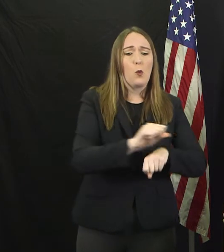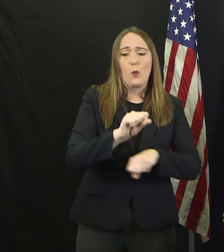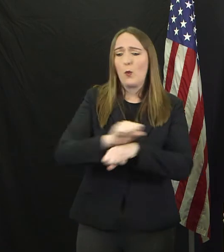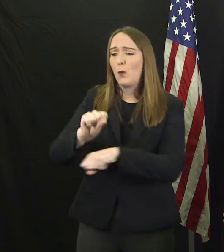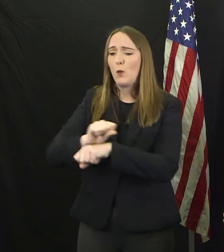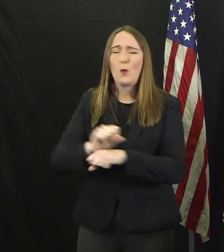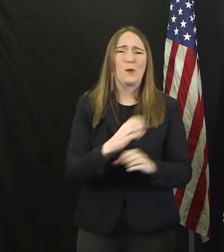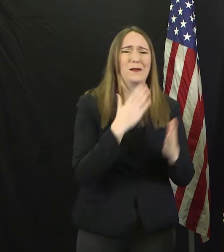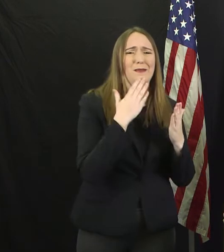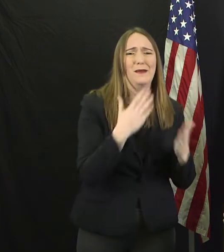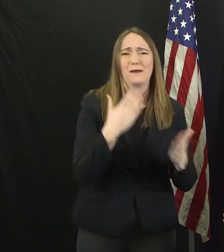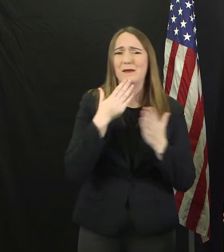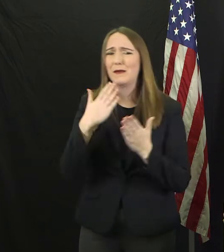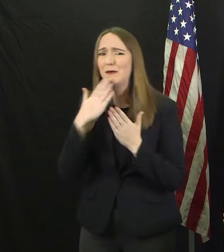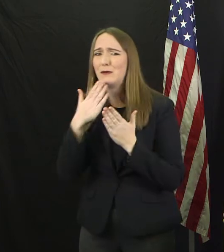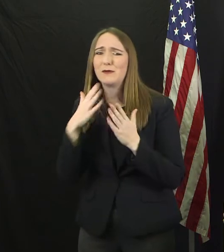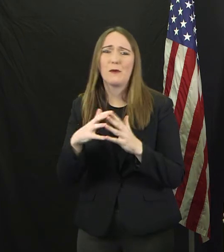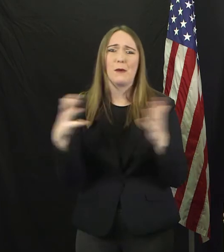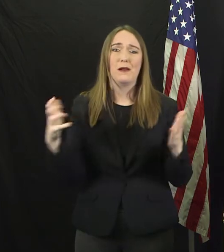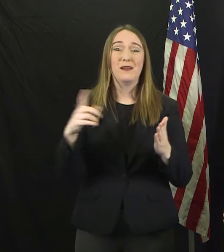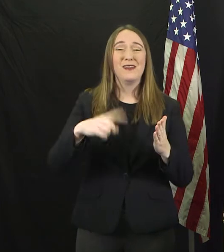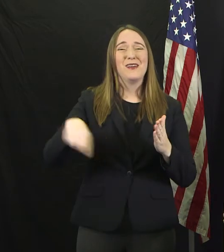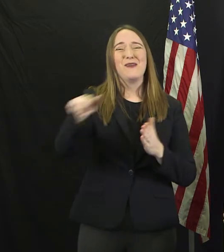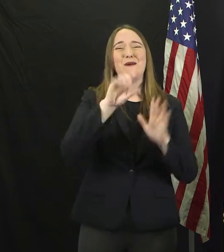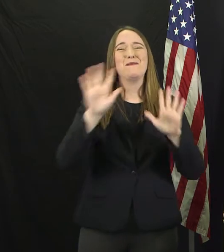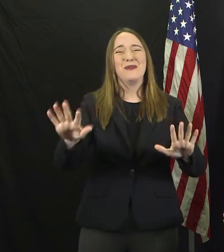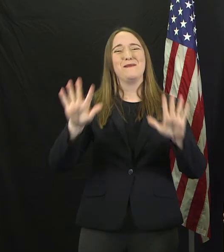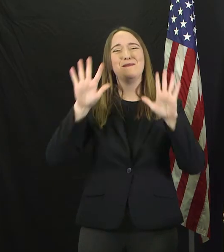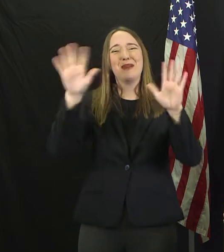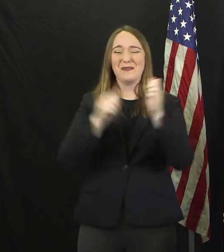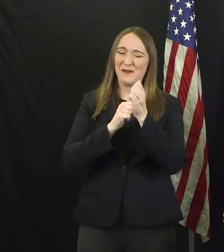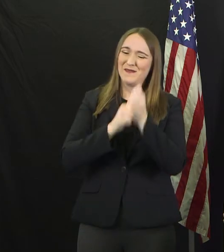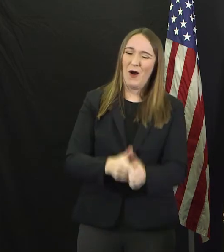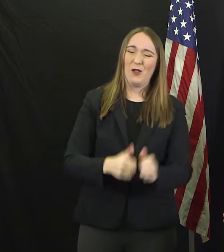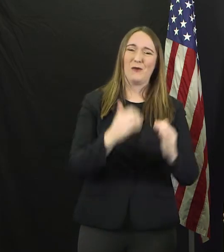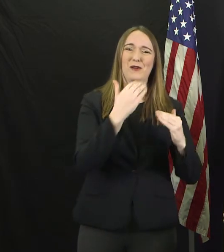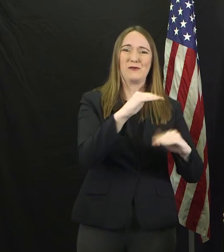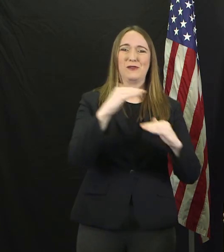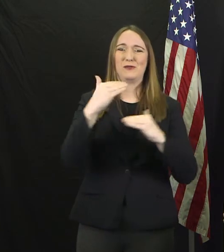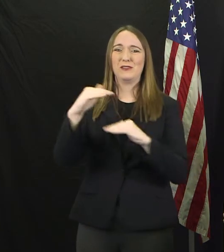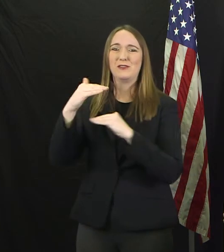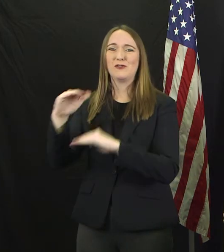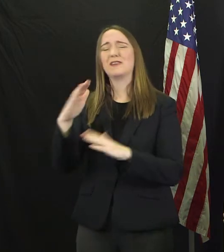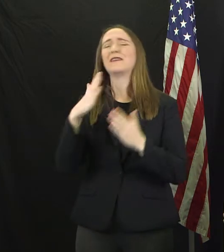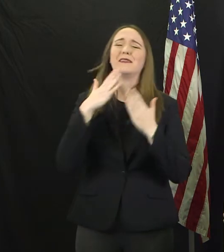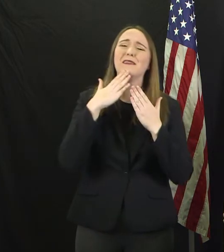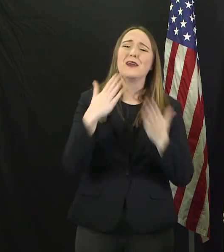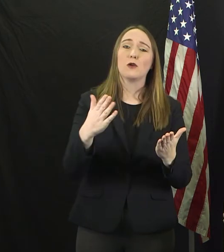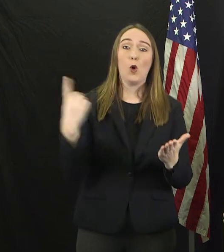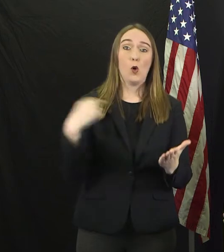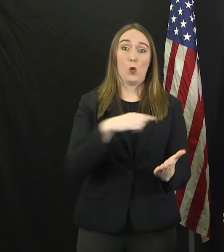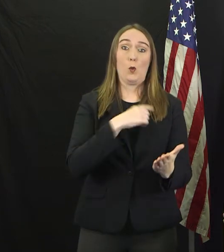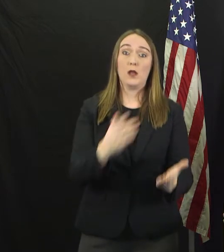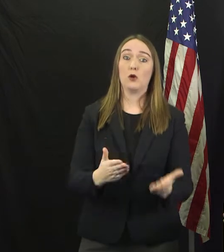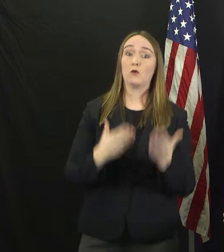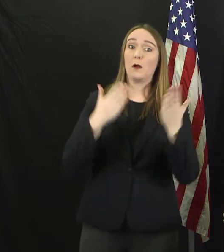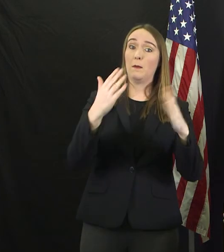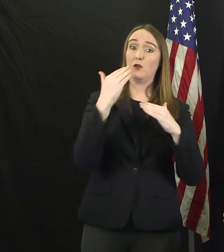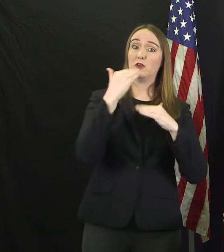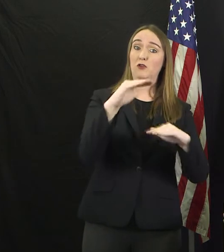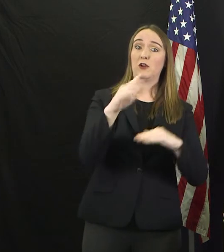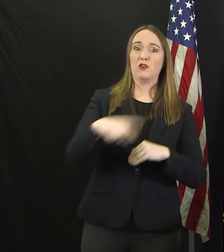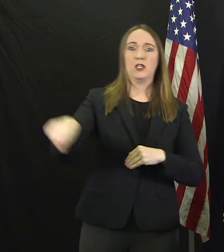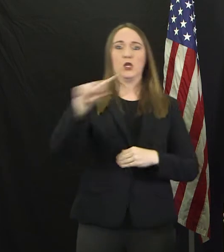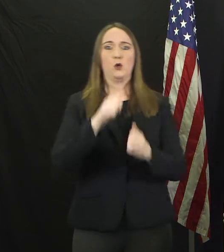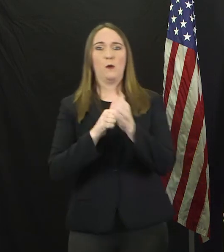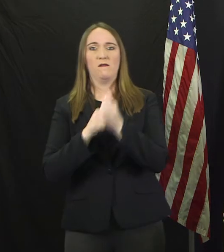help us with these restrictions. You all have been amazingly good at following the guidelines that we put out over the weekend. Let